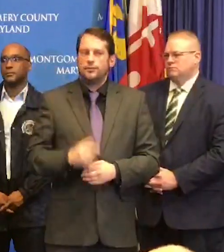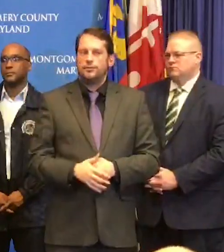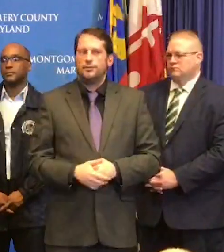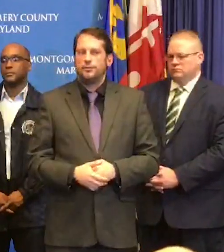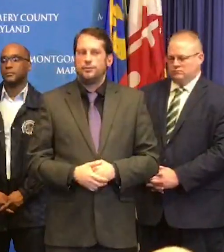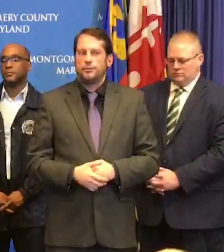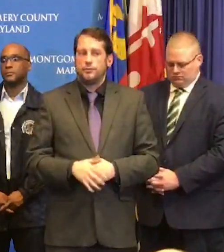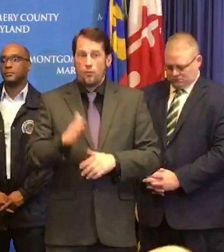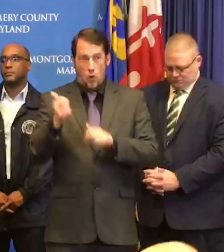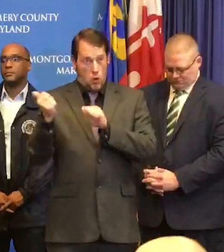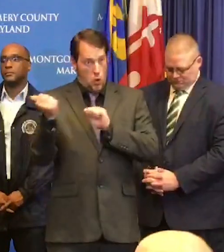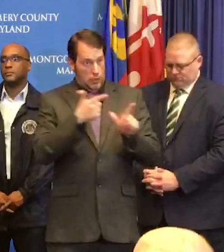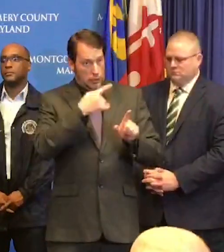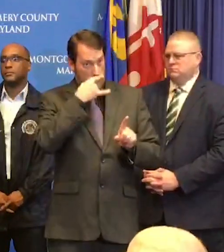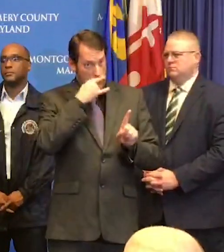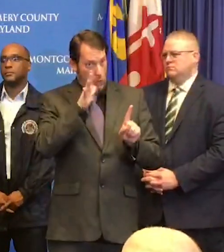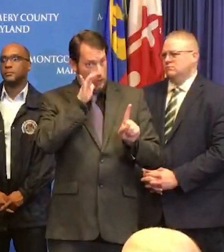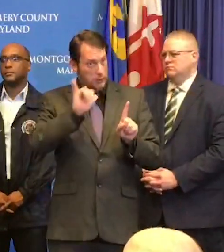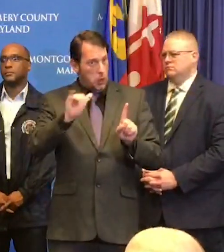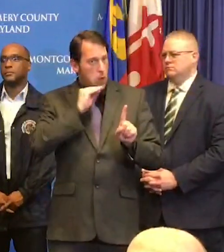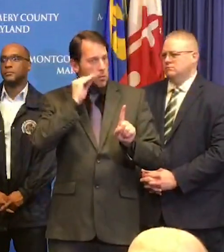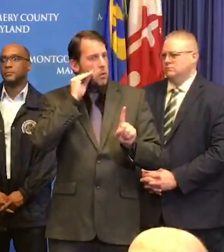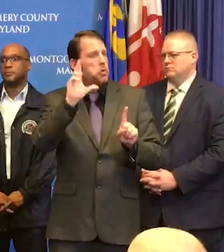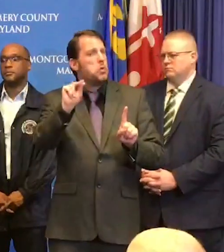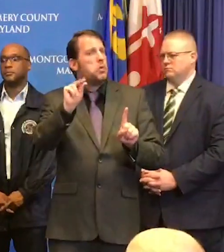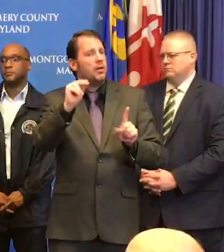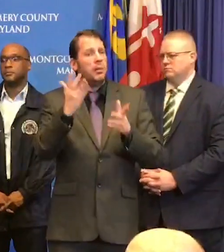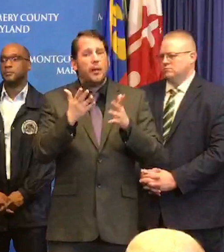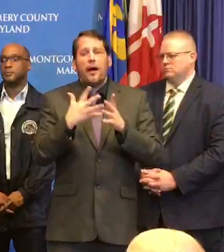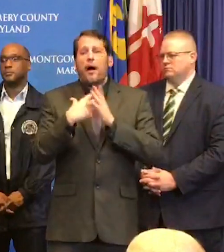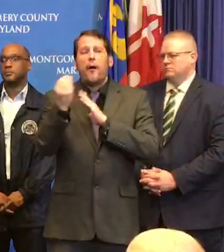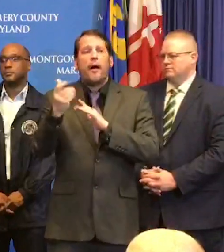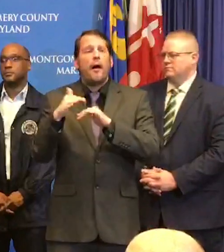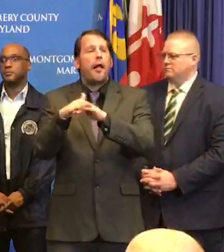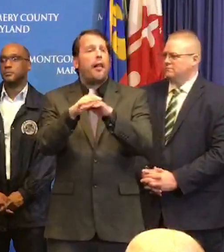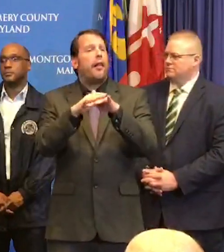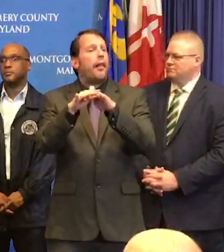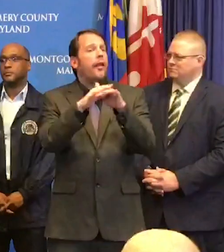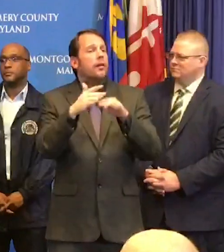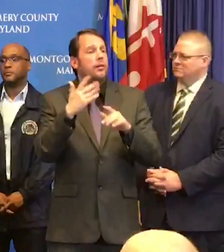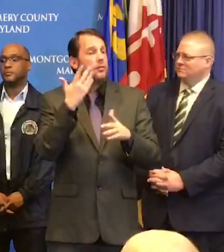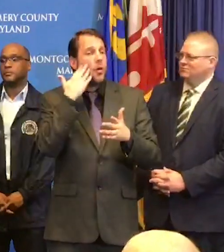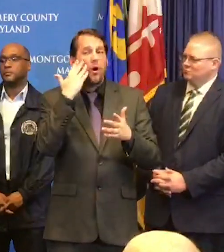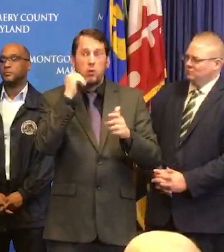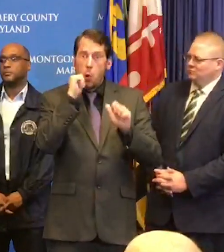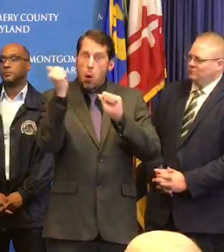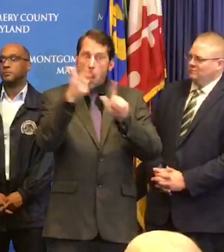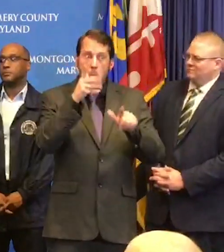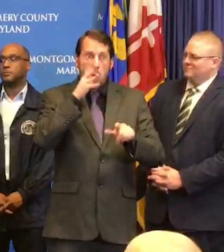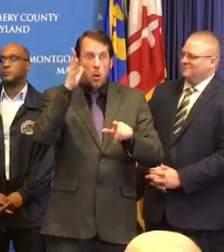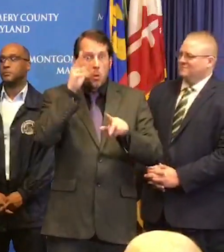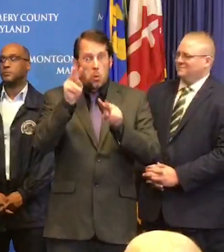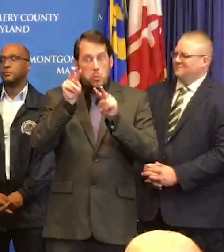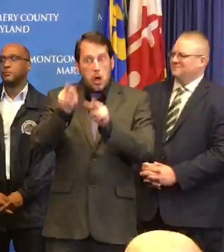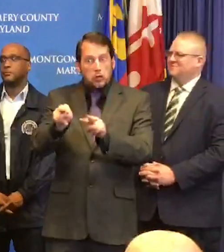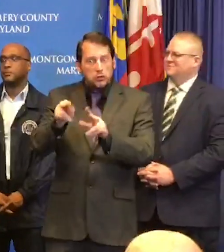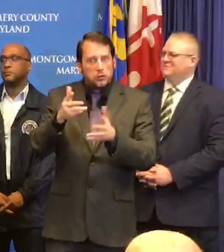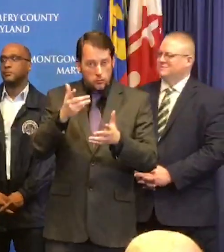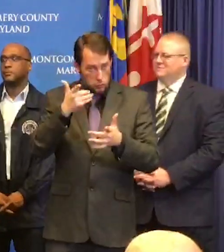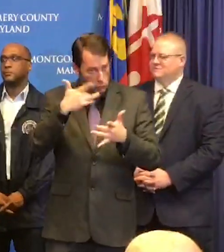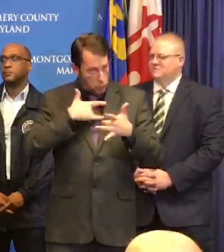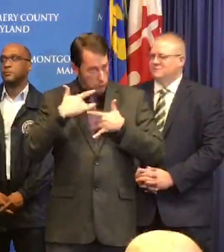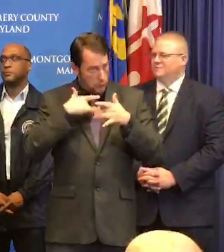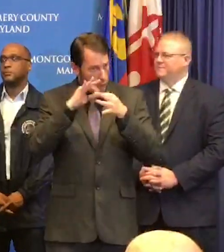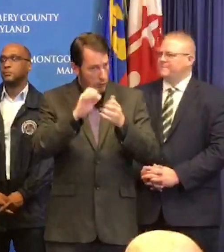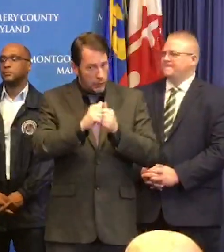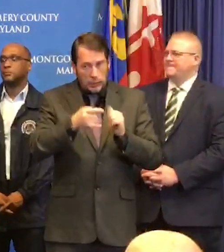at home to work after them. there any concern about their safety, kids being out in public, running around in the parks and things like that? Is that